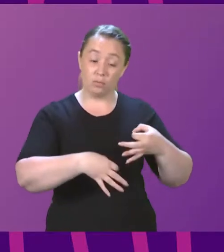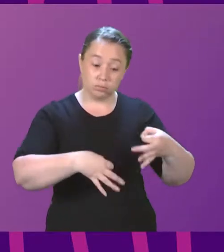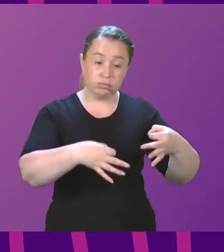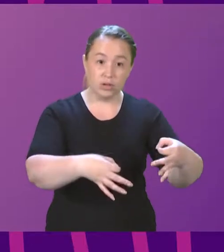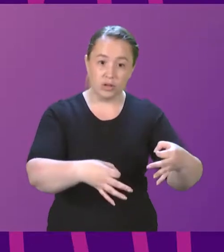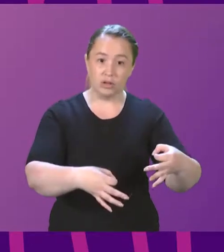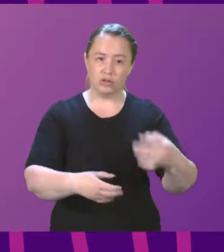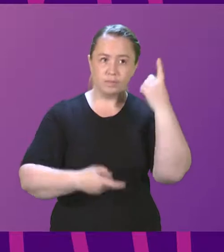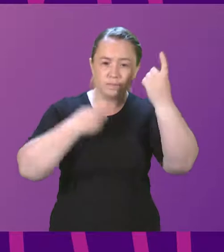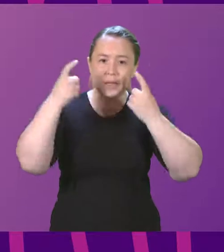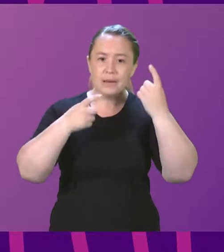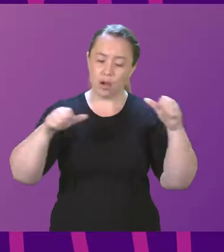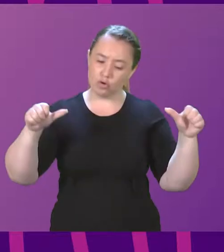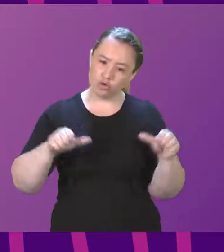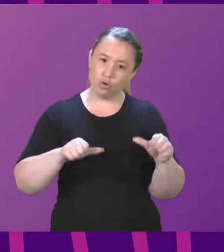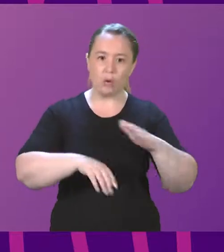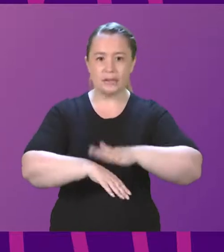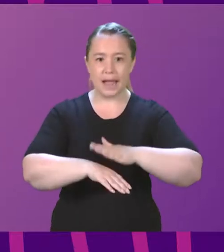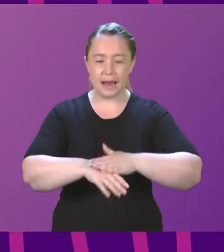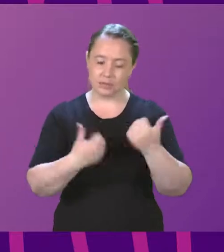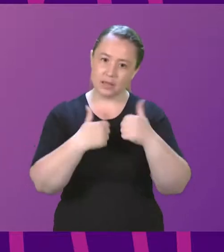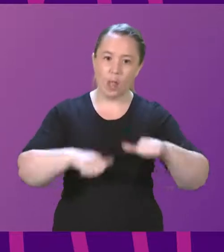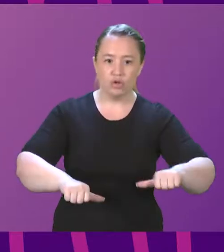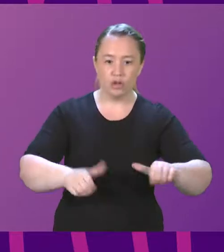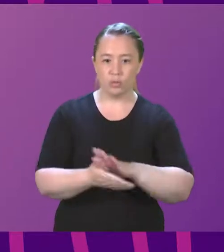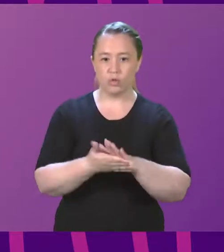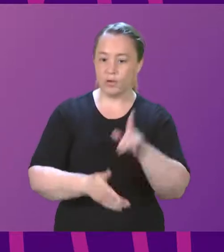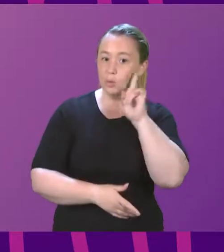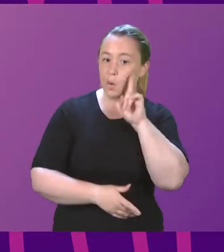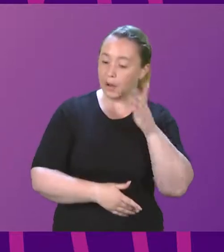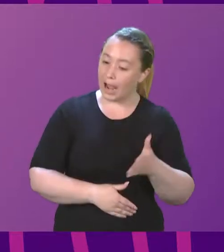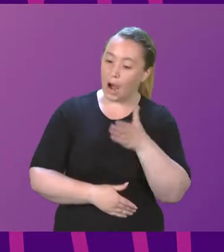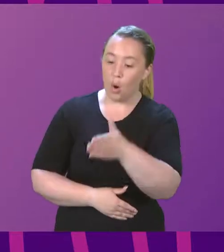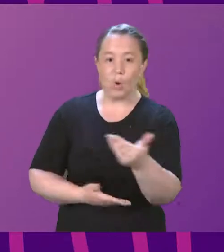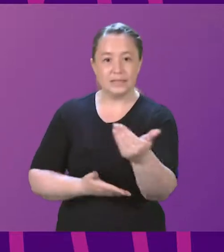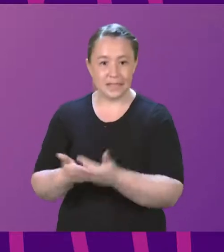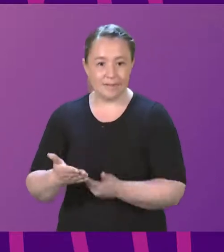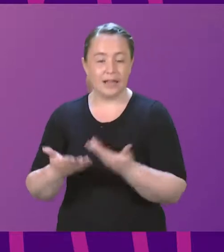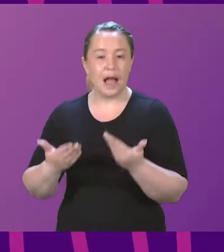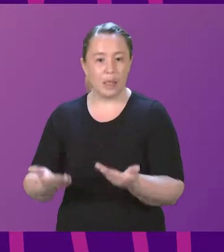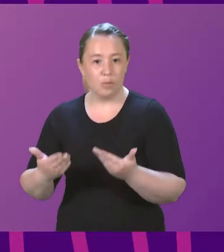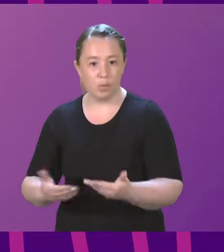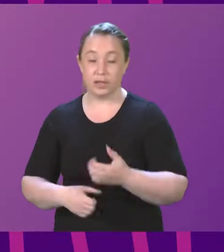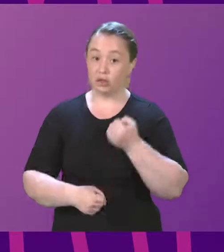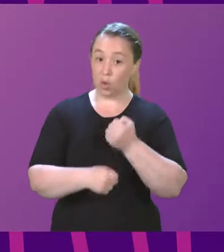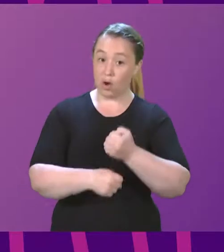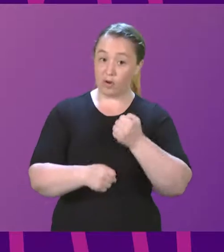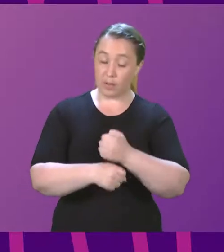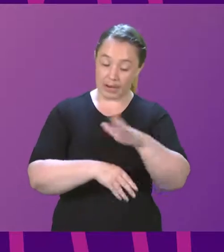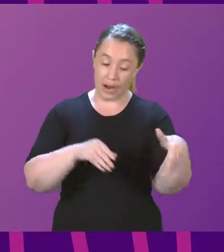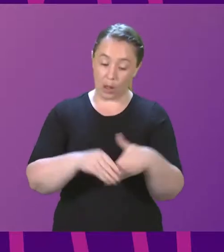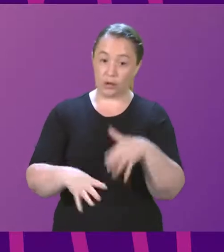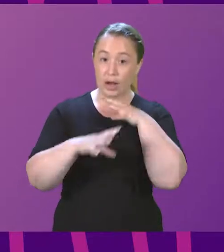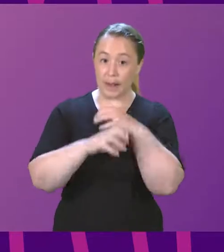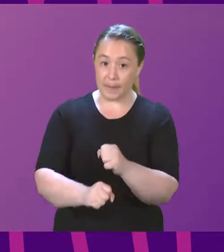will ensure that women can access the health care that they need in the meantime. Our programme for government included a commitment to support